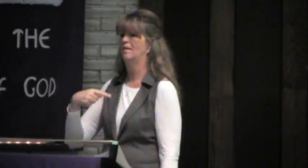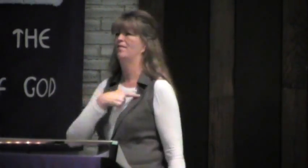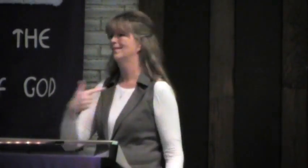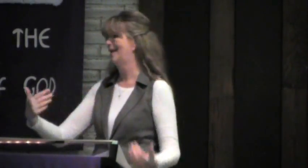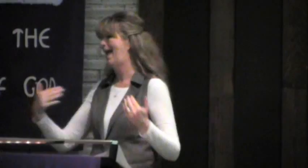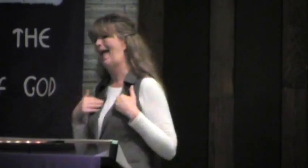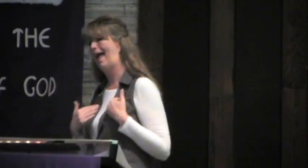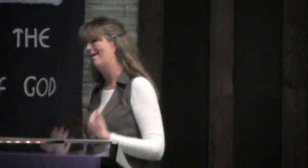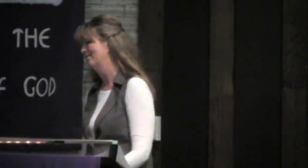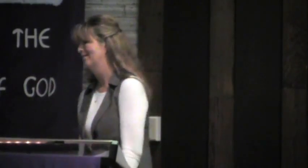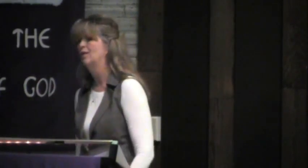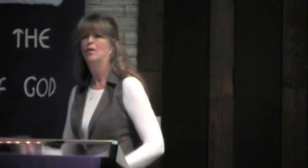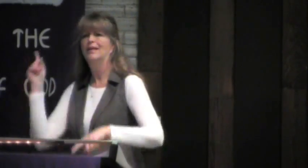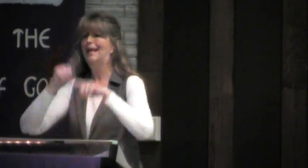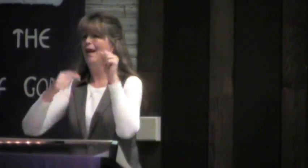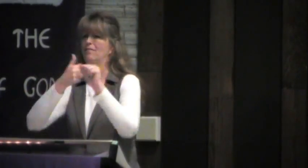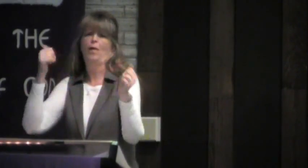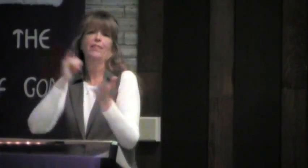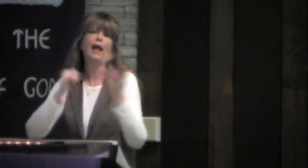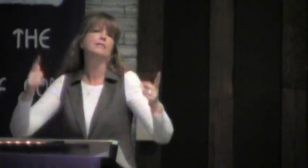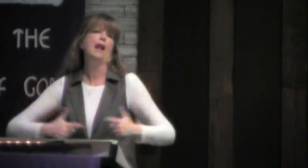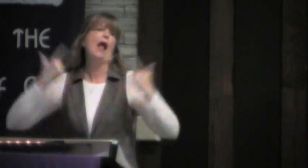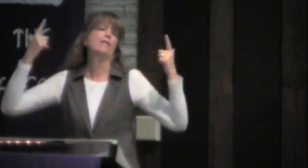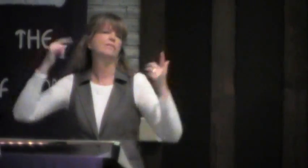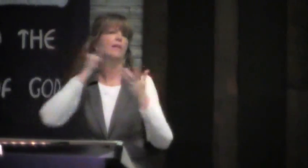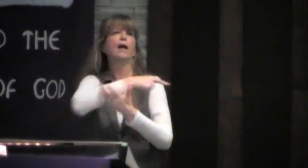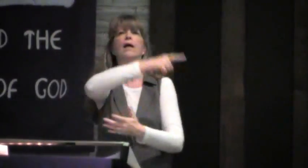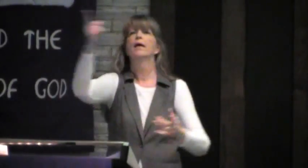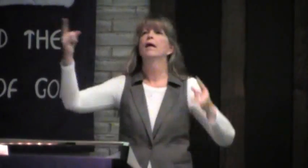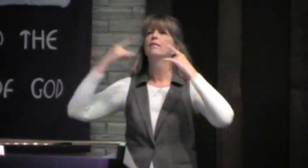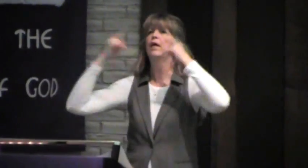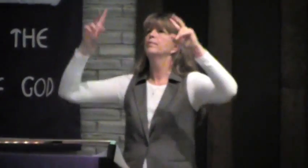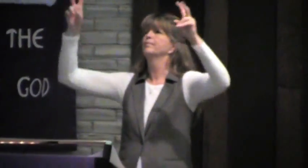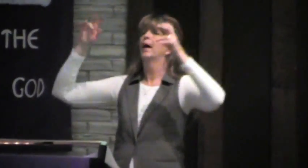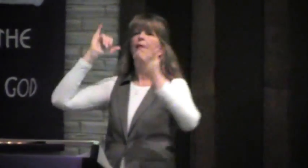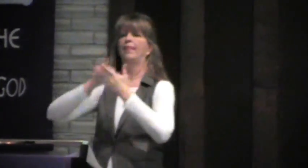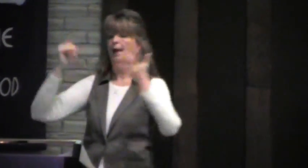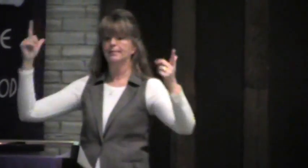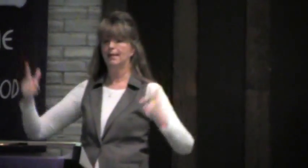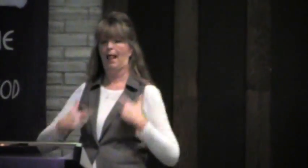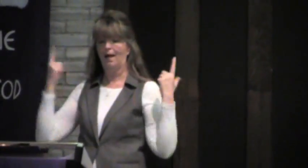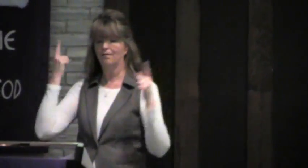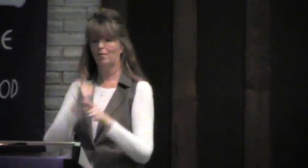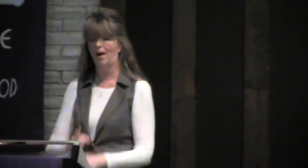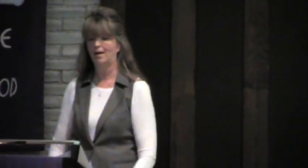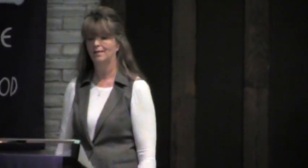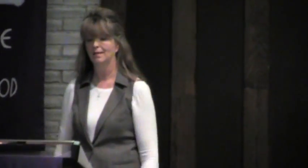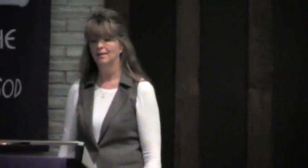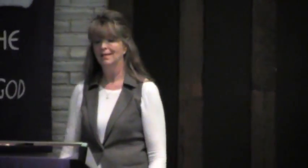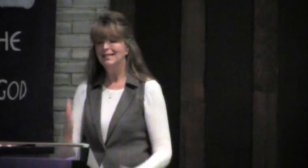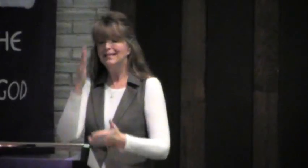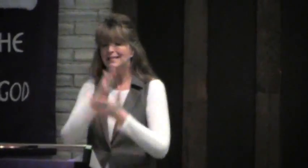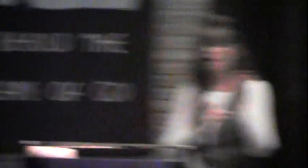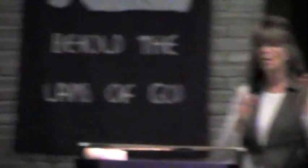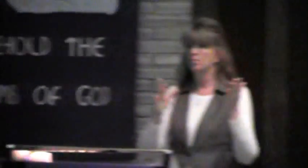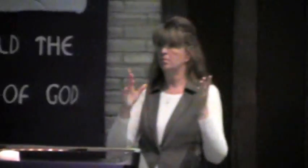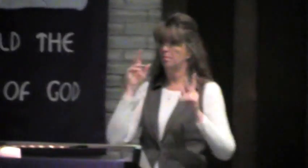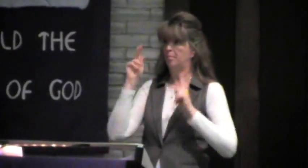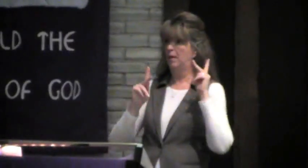depression. You know, most of us have that. We can't avoid it. That's just part of life. You know, everybody says, well, that's just life.